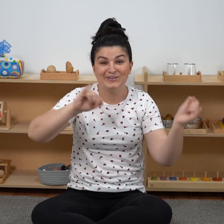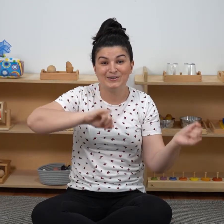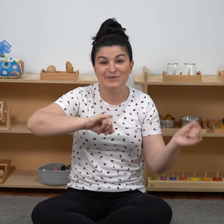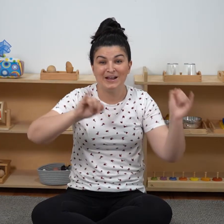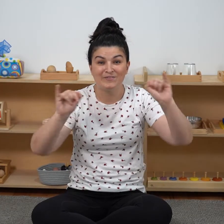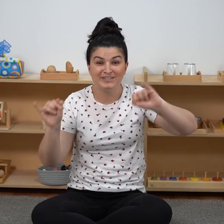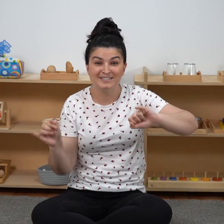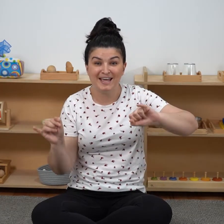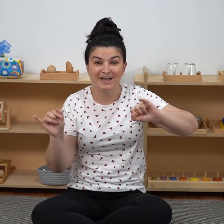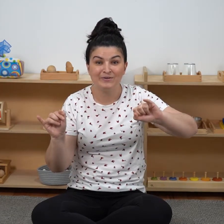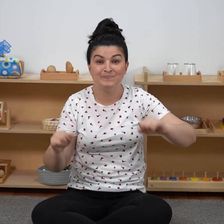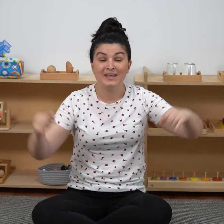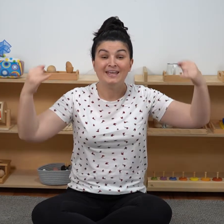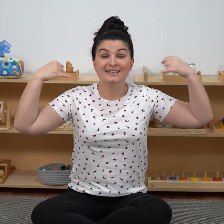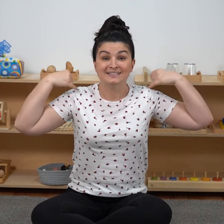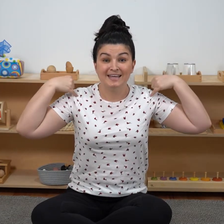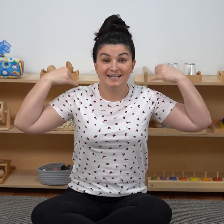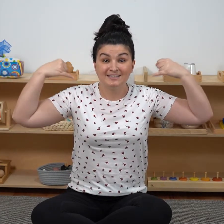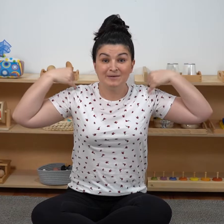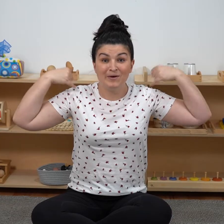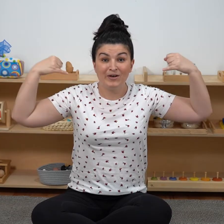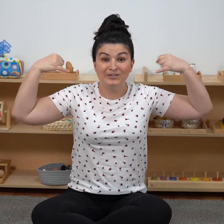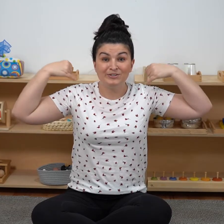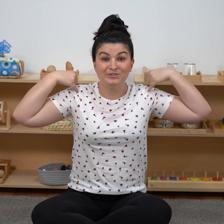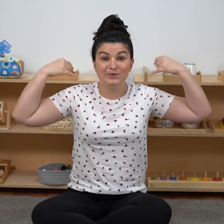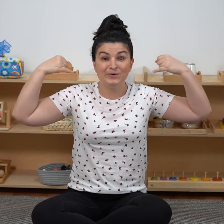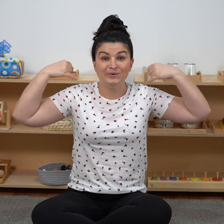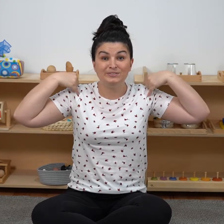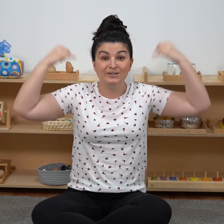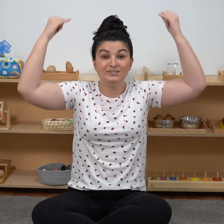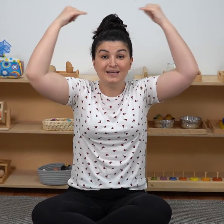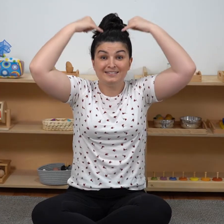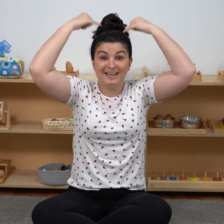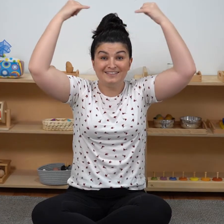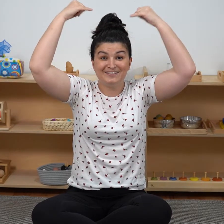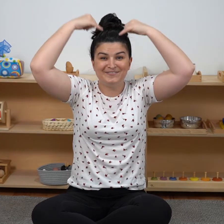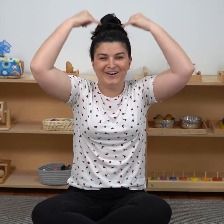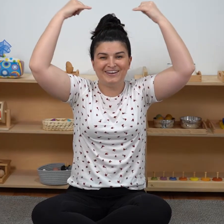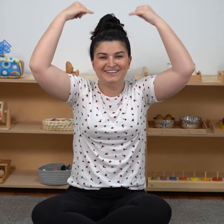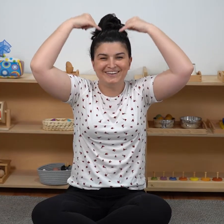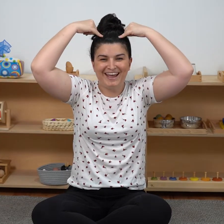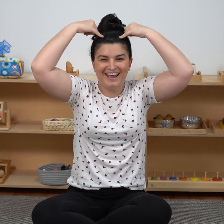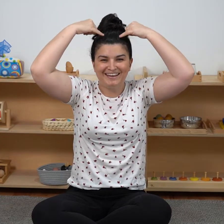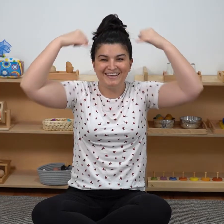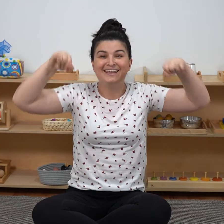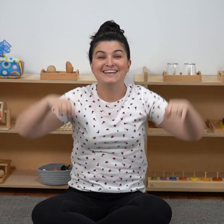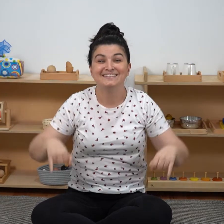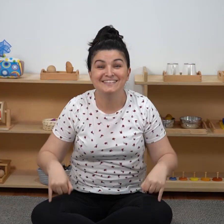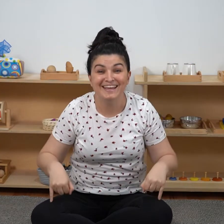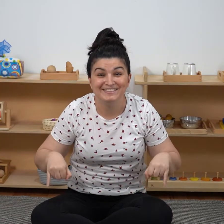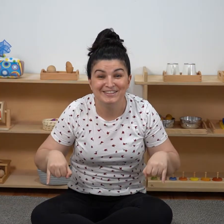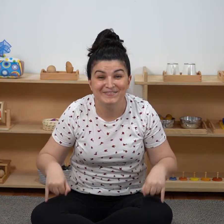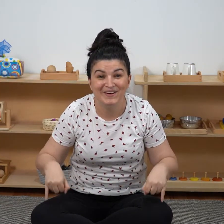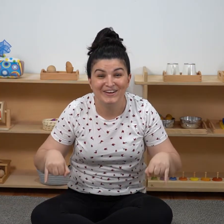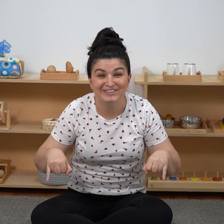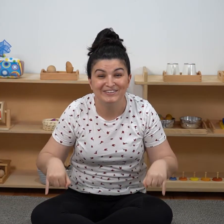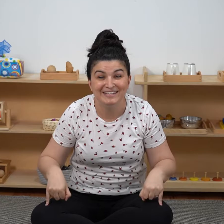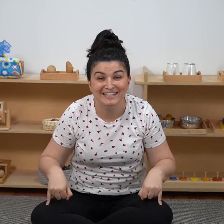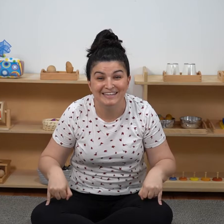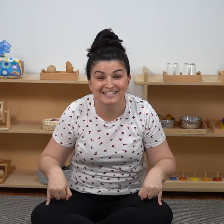around the town. Dance them on your shoulders, dance them on your shoulders, dance them on your knees